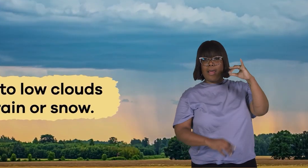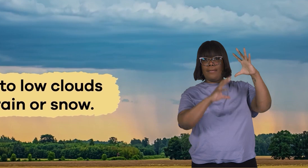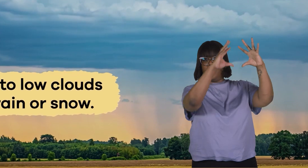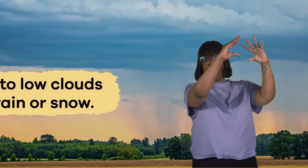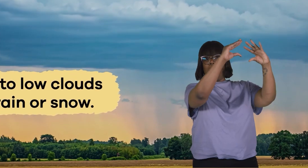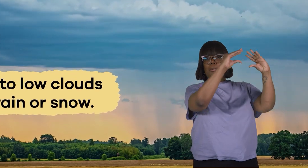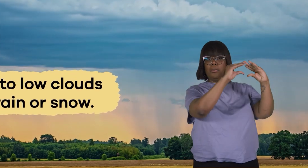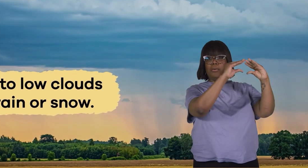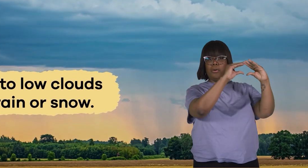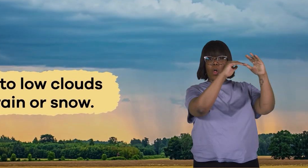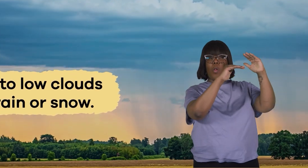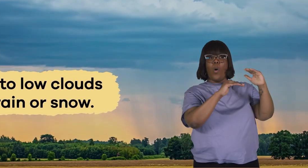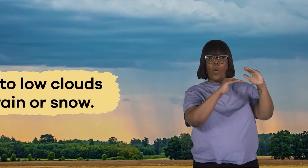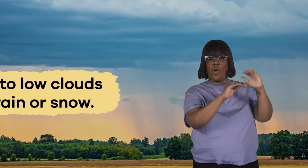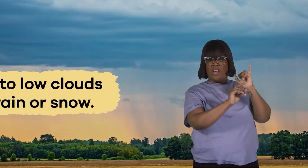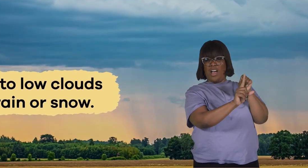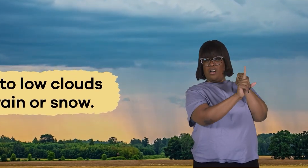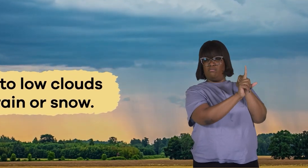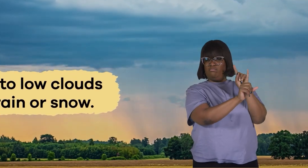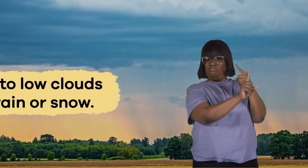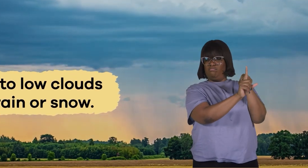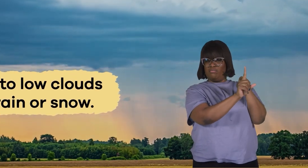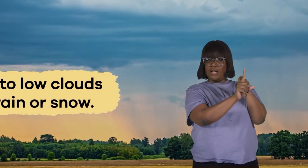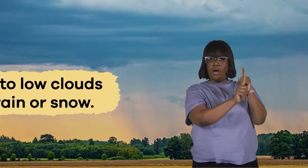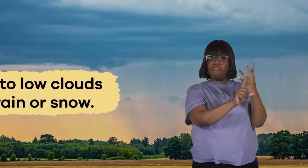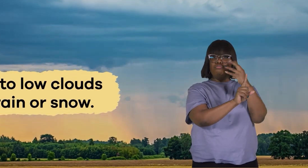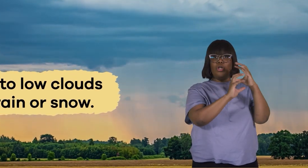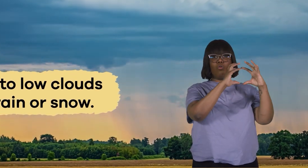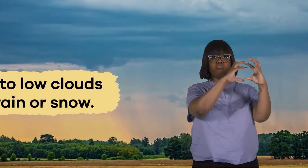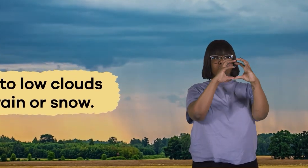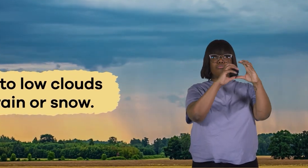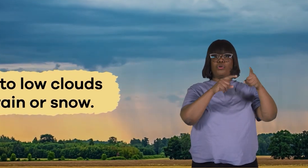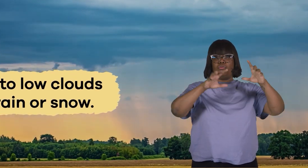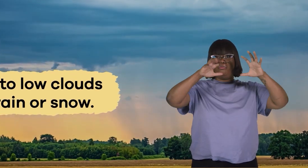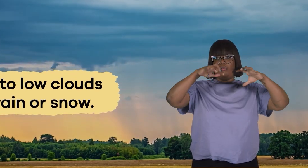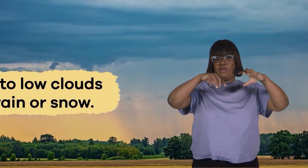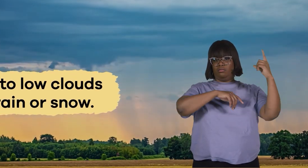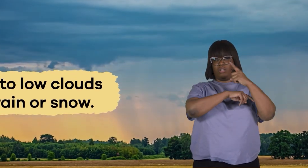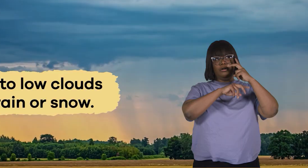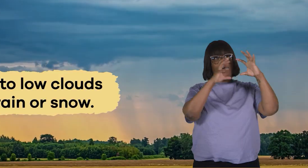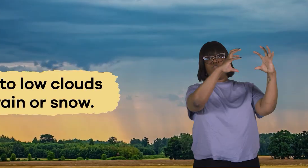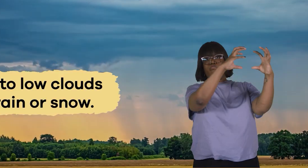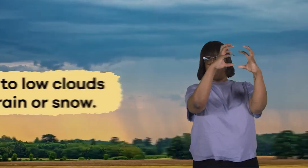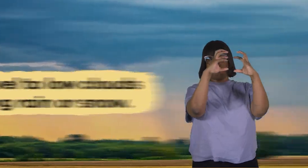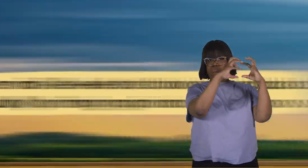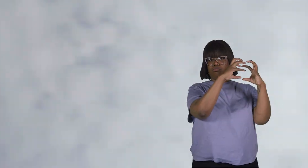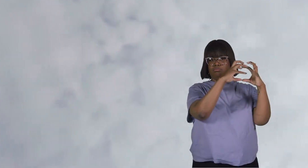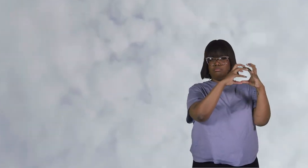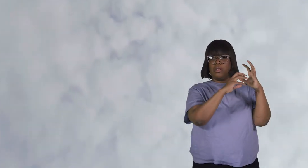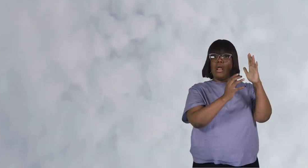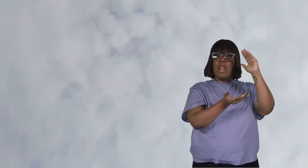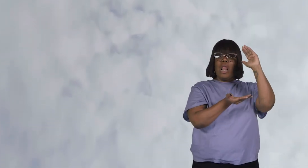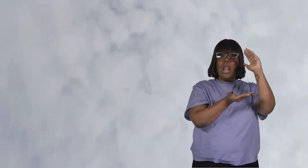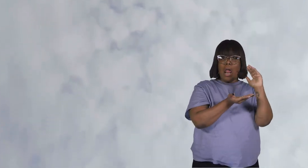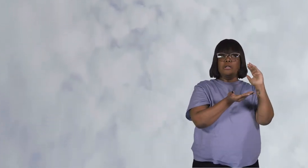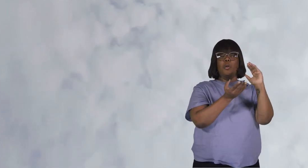-level to low clouds are the ones that look pretty ominous on a rainy day. Less intimidating are